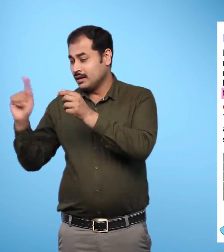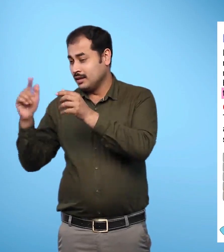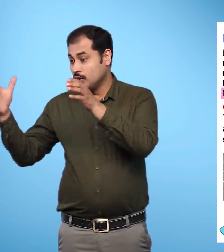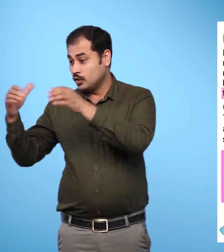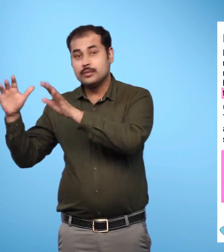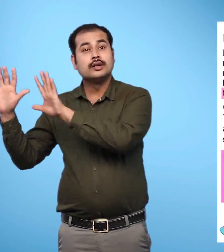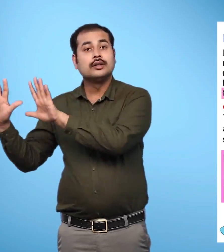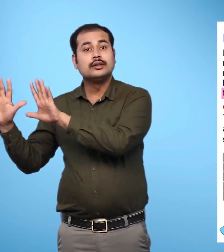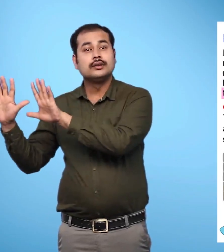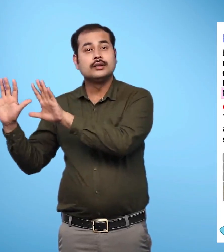together.